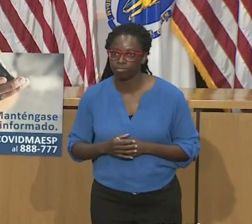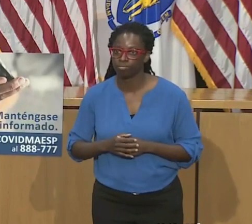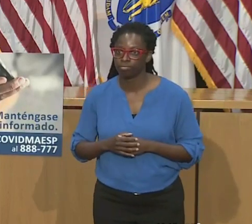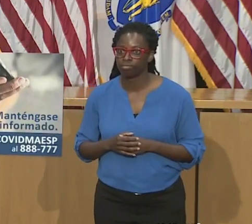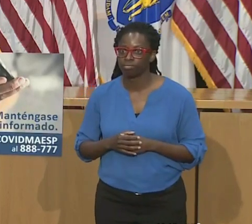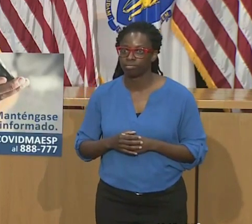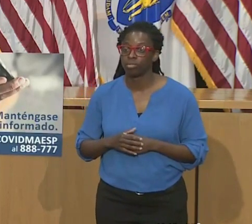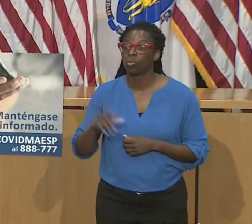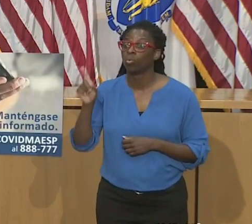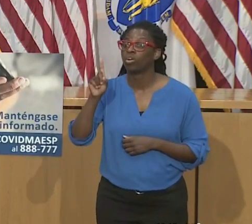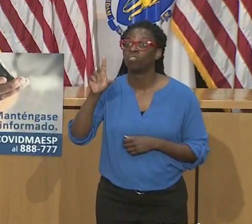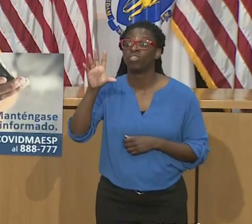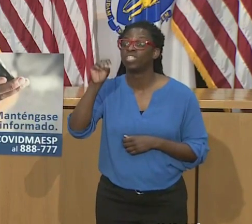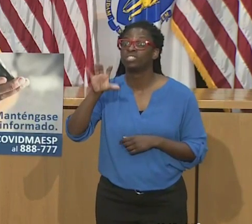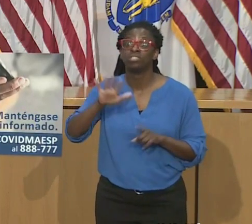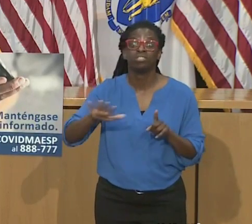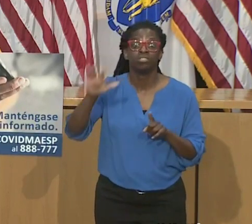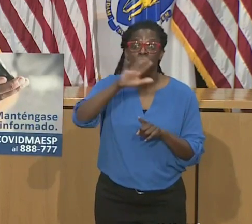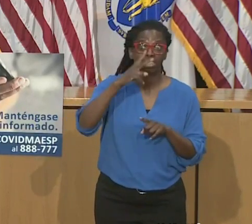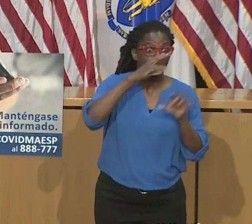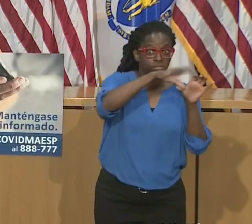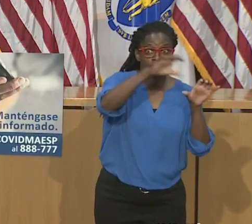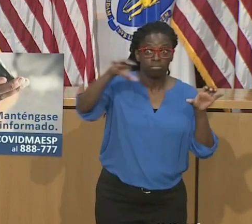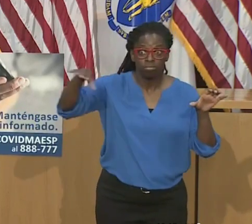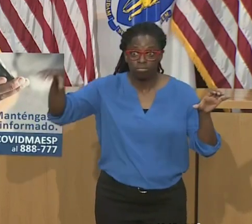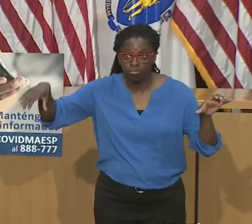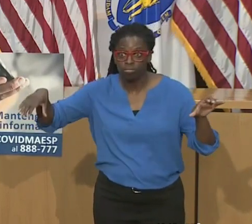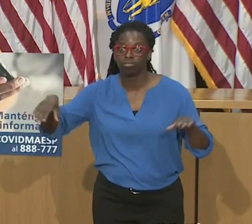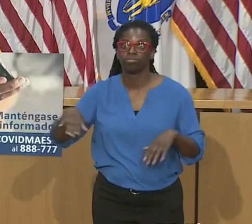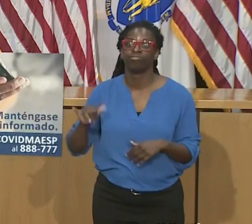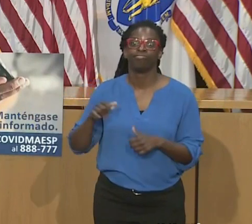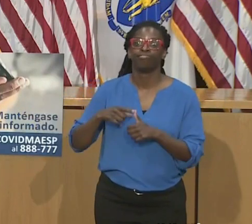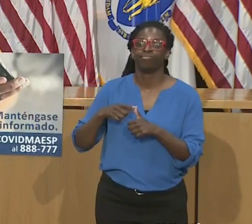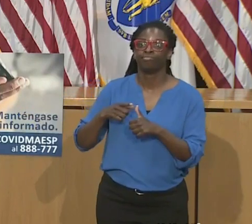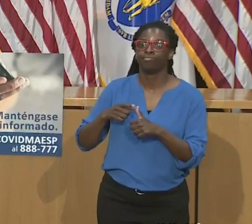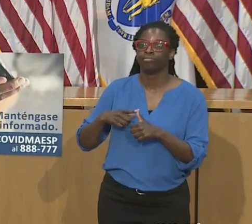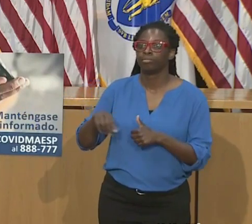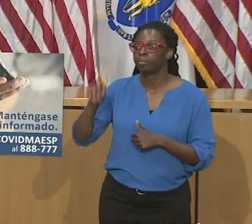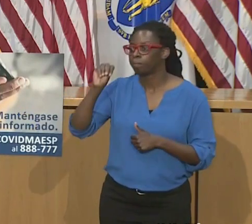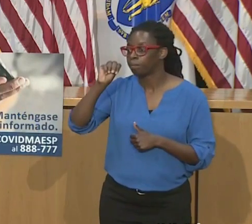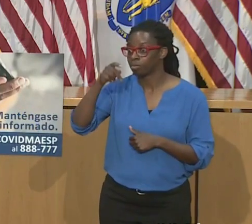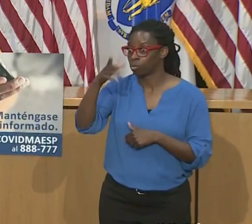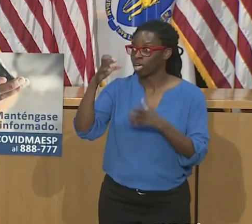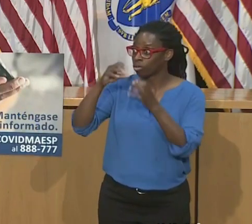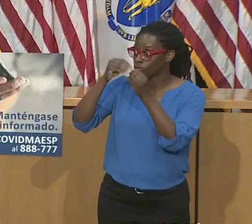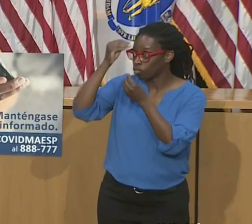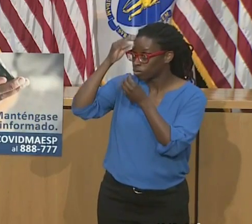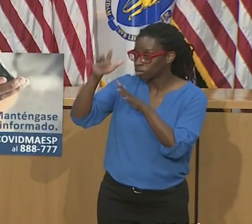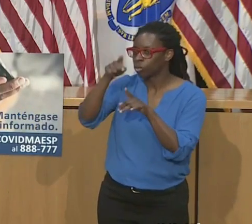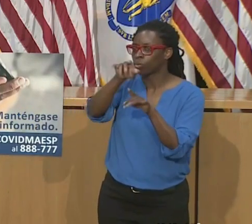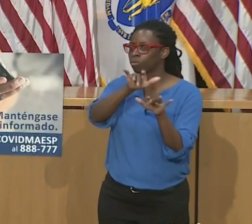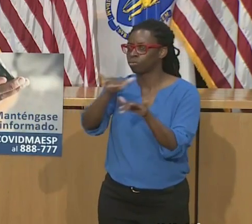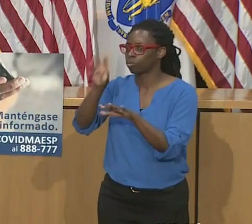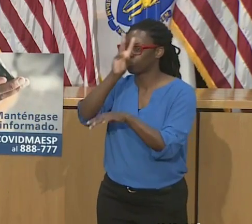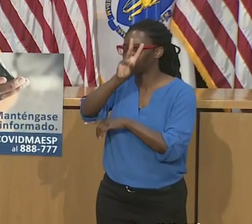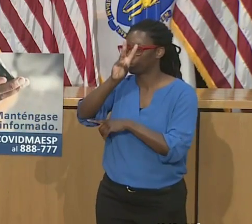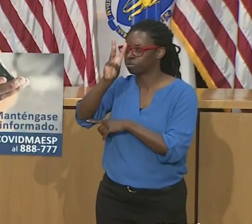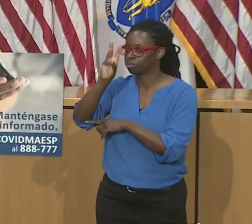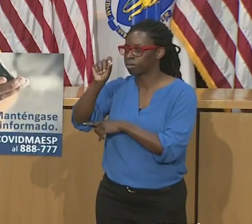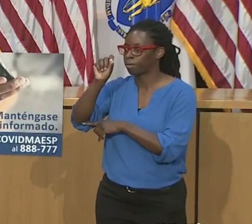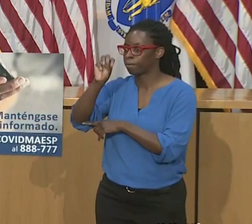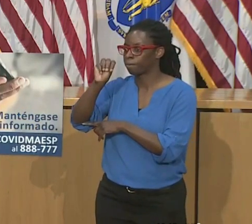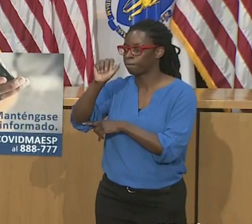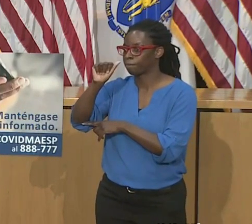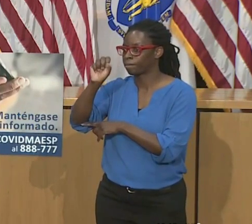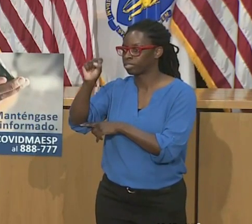get tested. I also want to thank my friend, State Representative Carlos Gonzalez, the chair of the Black and Latino Legislative Caucus,